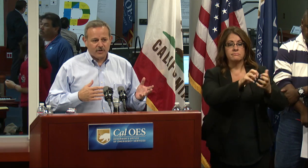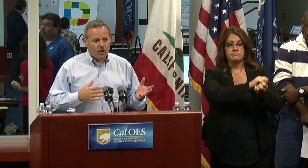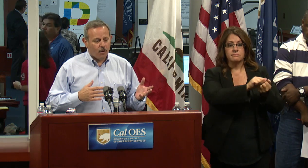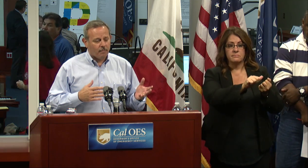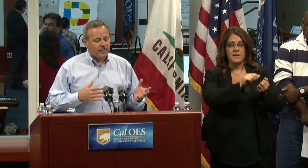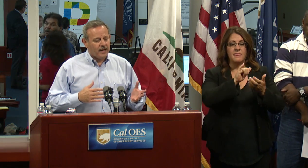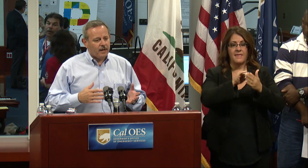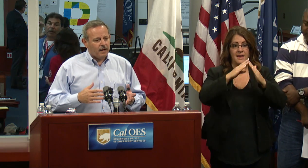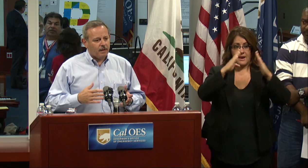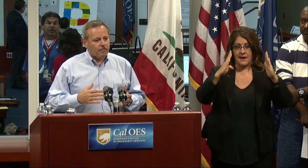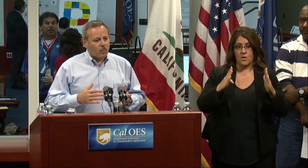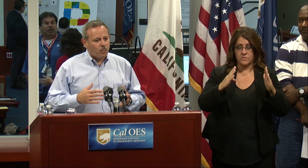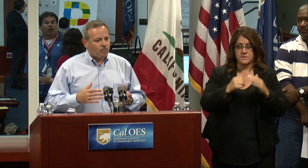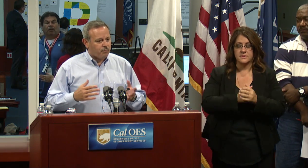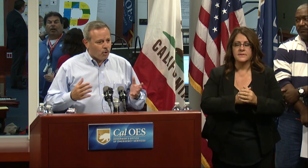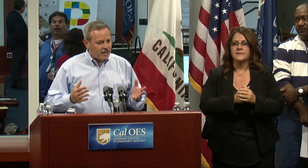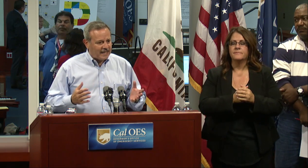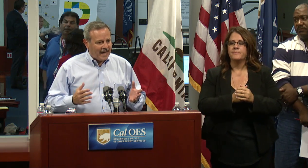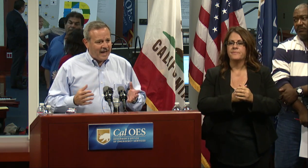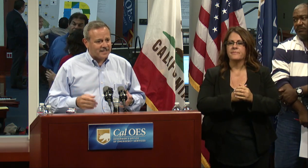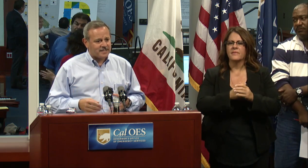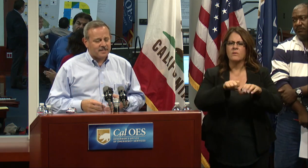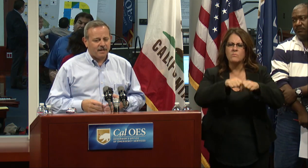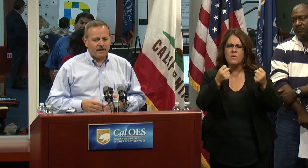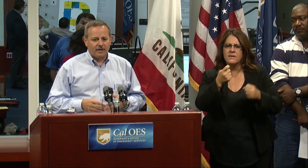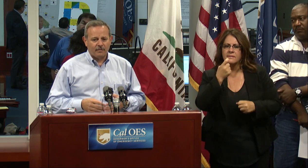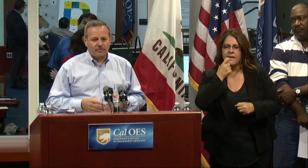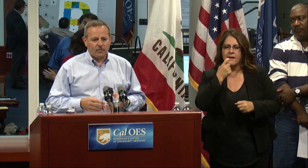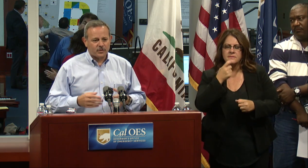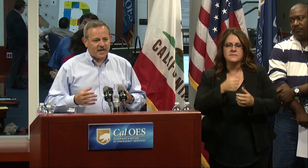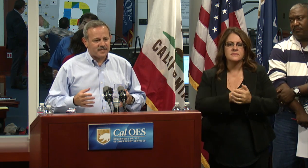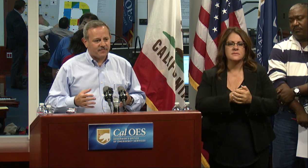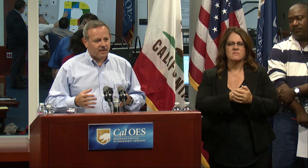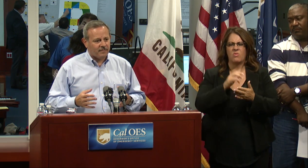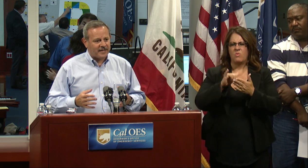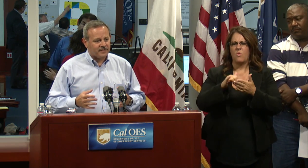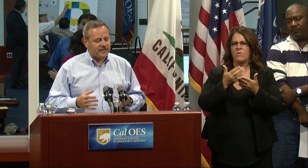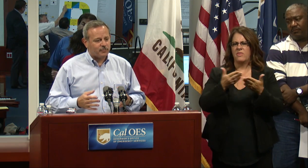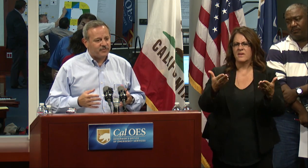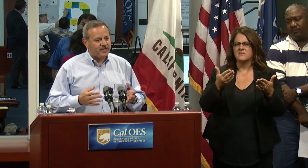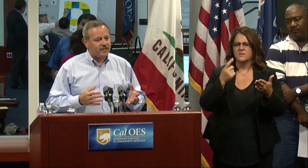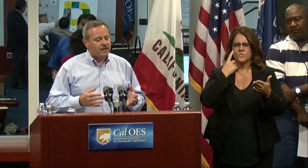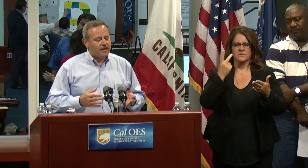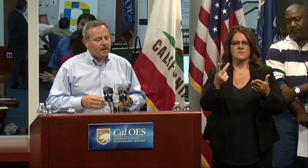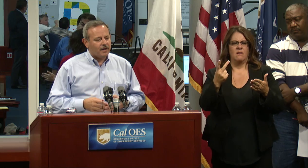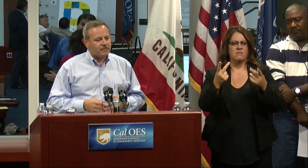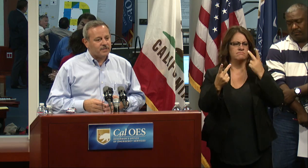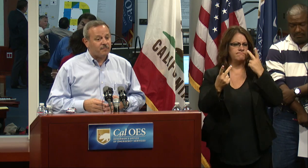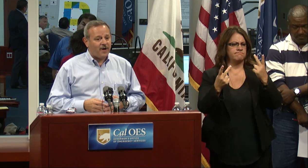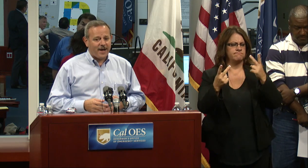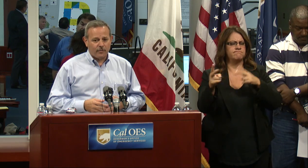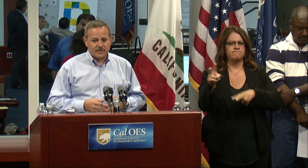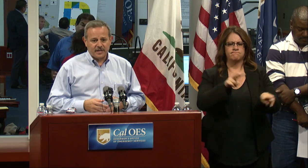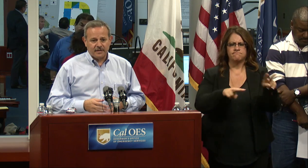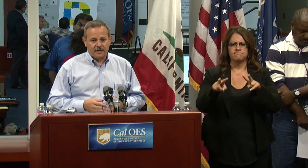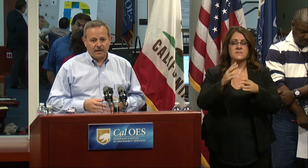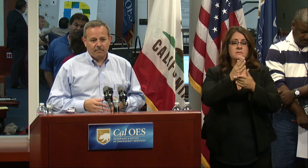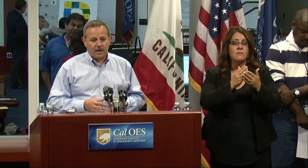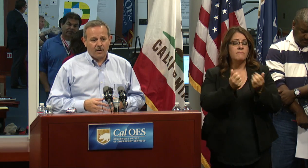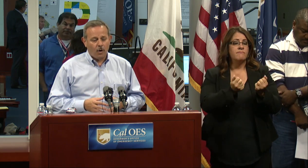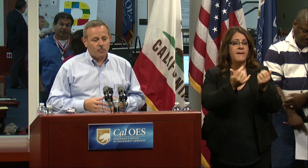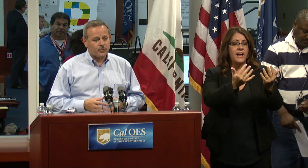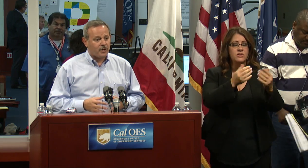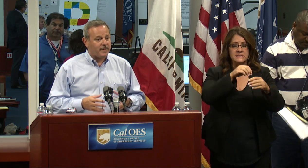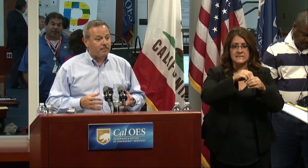damaged the home. Broken glass, those kinds of activities. We've seen some fires in